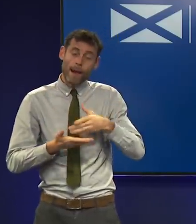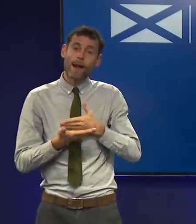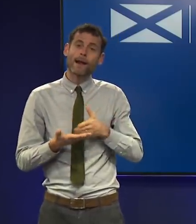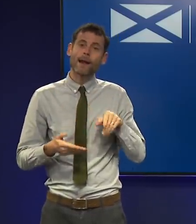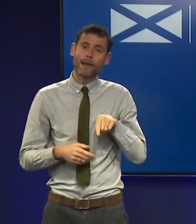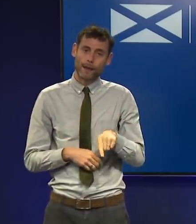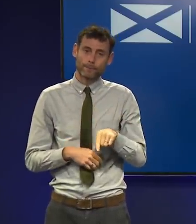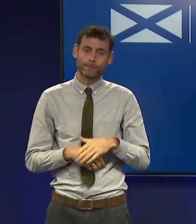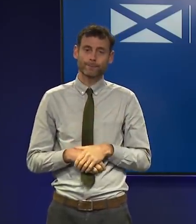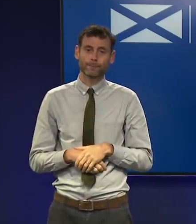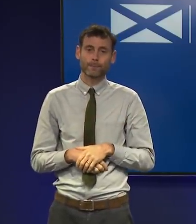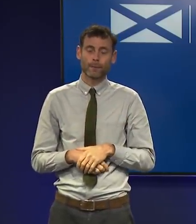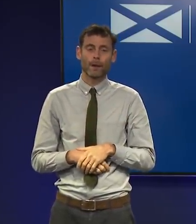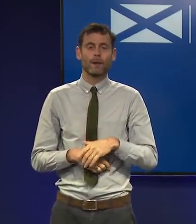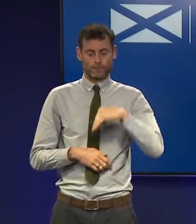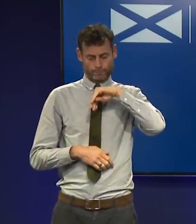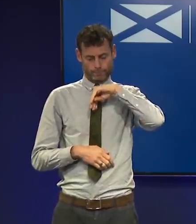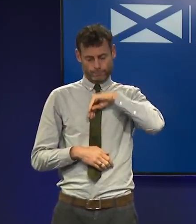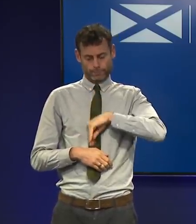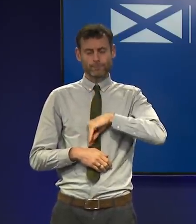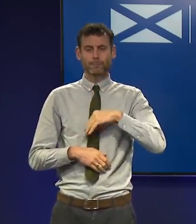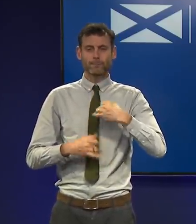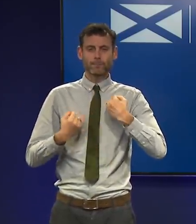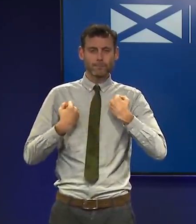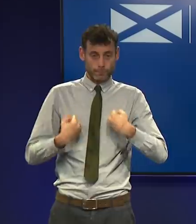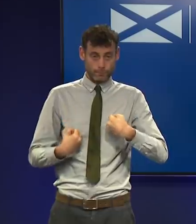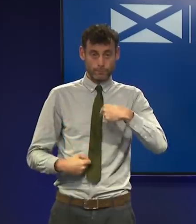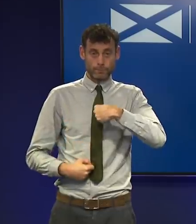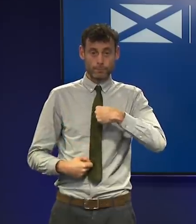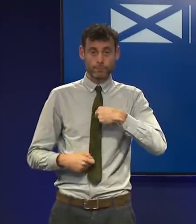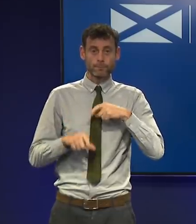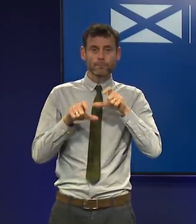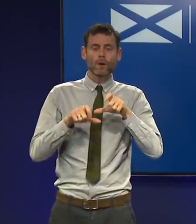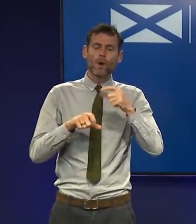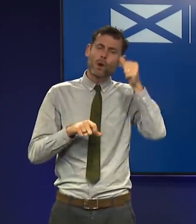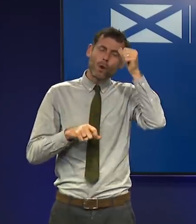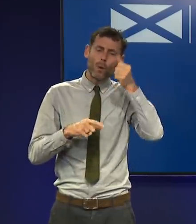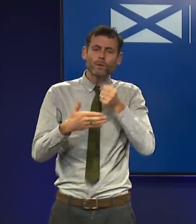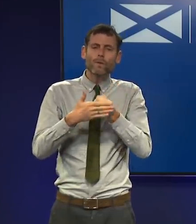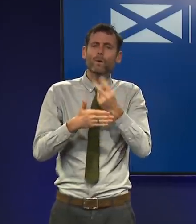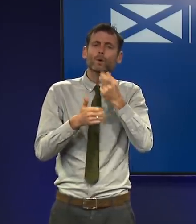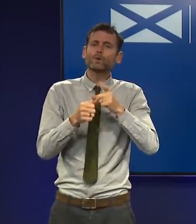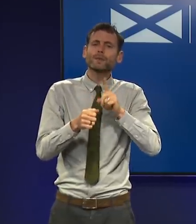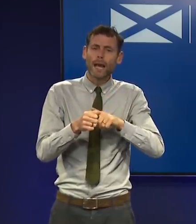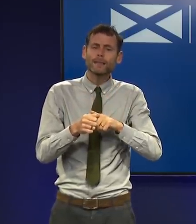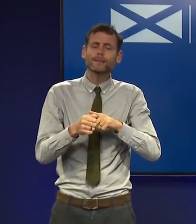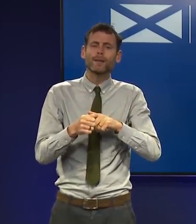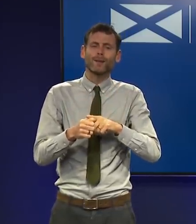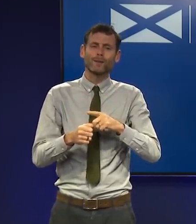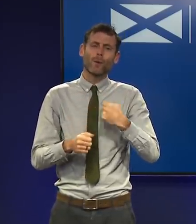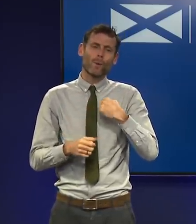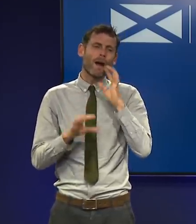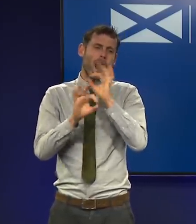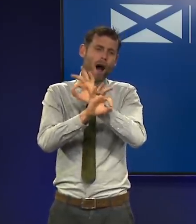the incubation period for this virus is very often more than two days. So our view is that it would be sensible on a